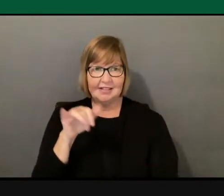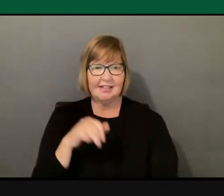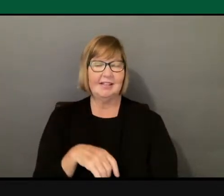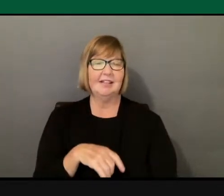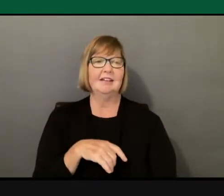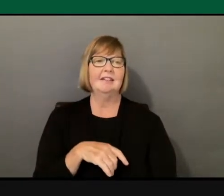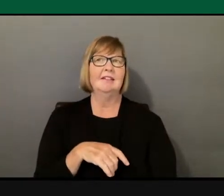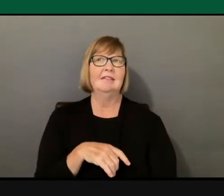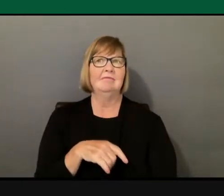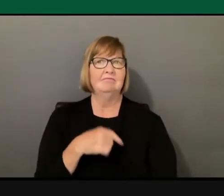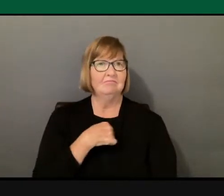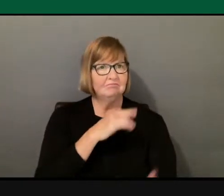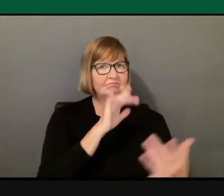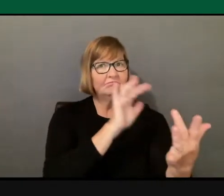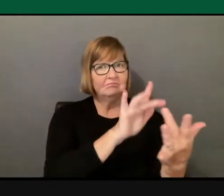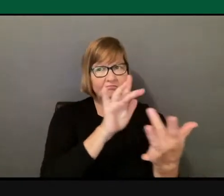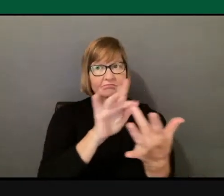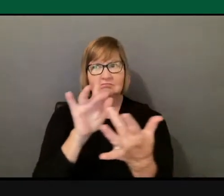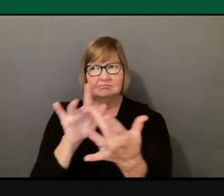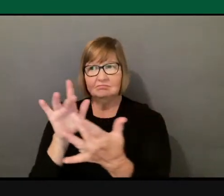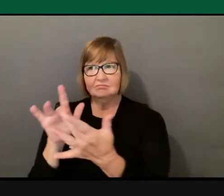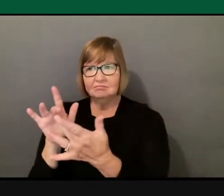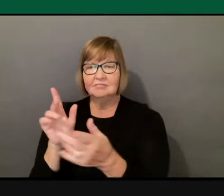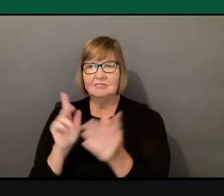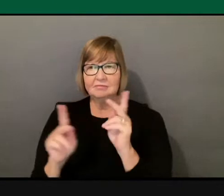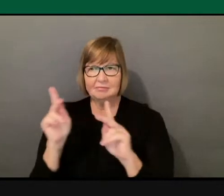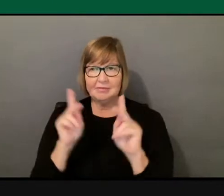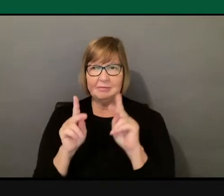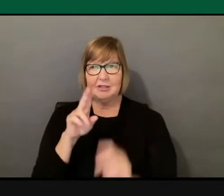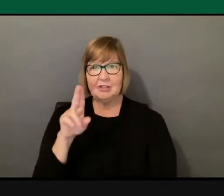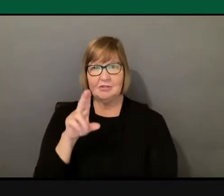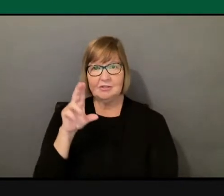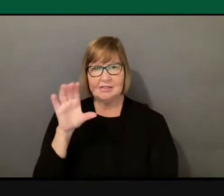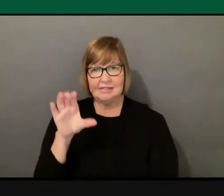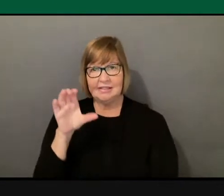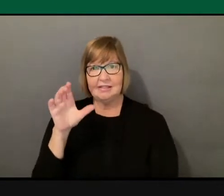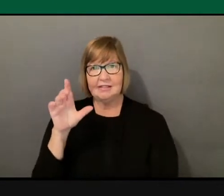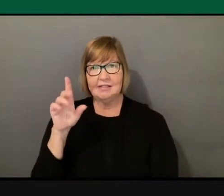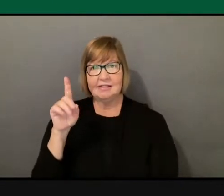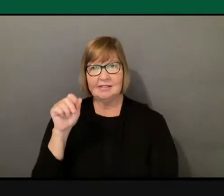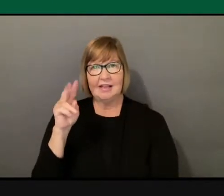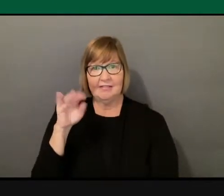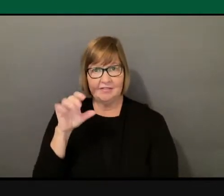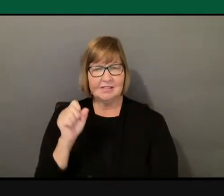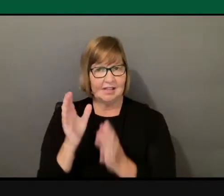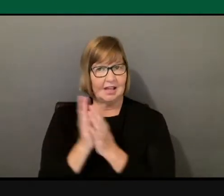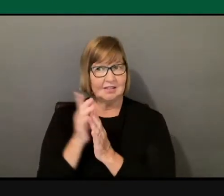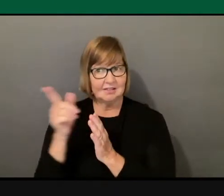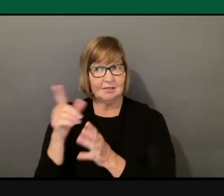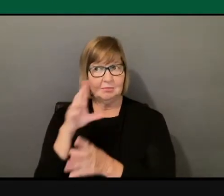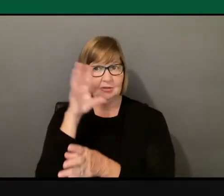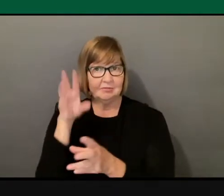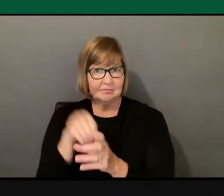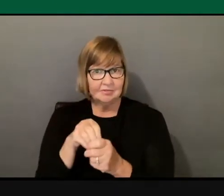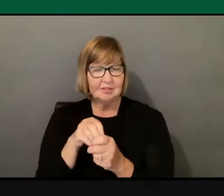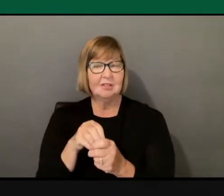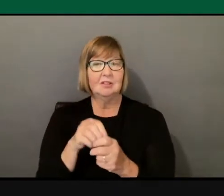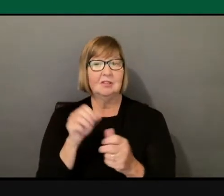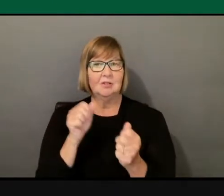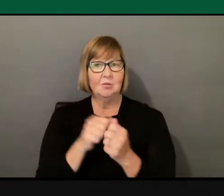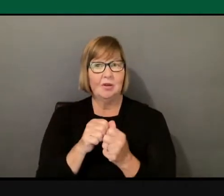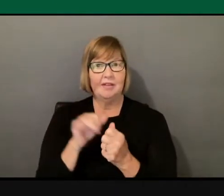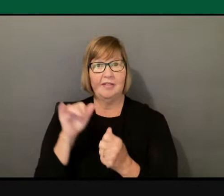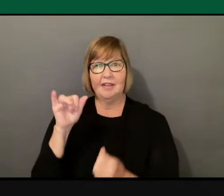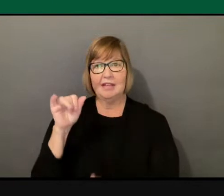to folks at UC Davis and encourage them to participate in an interface specifically for that.